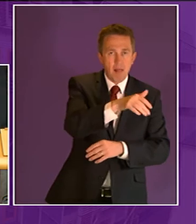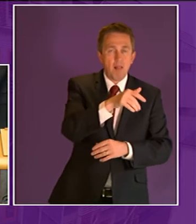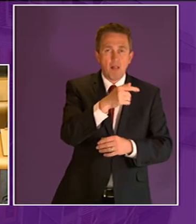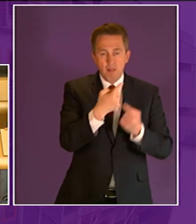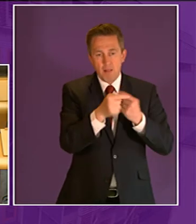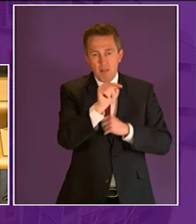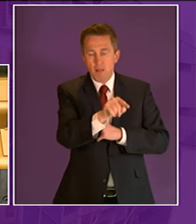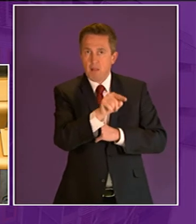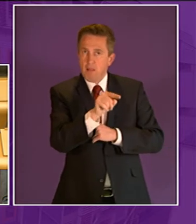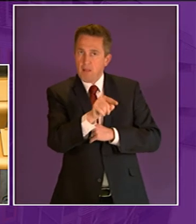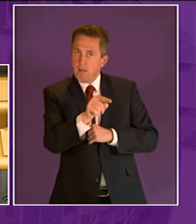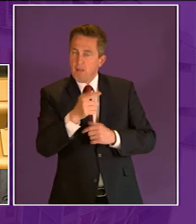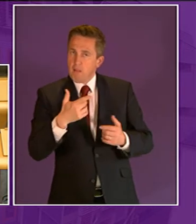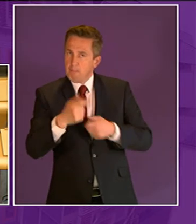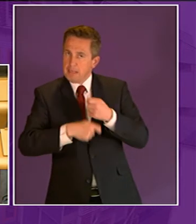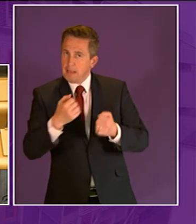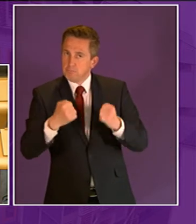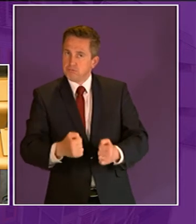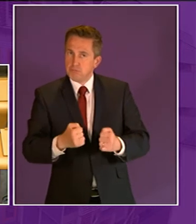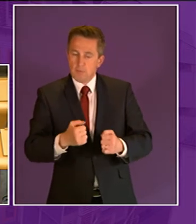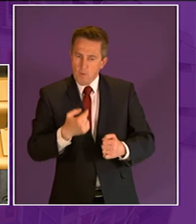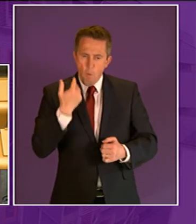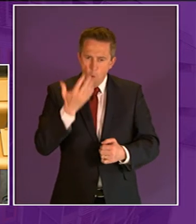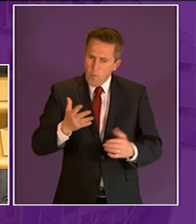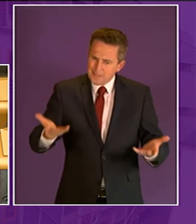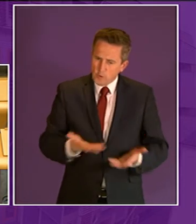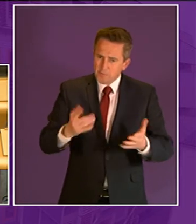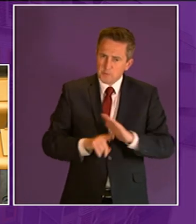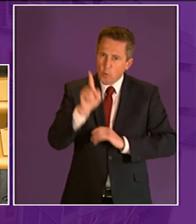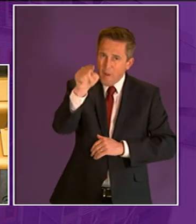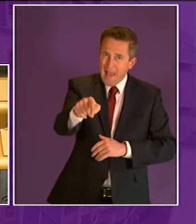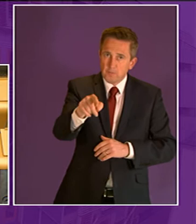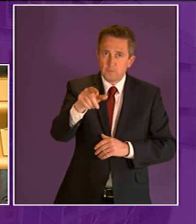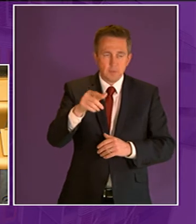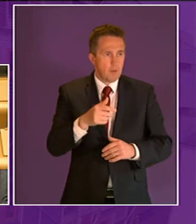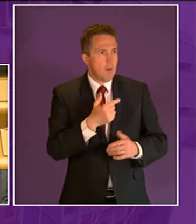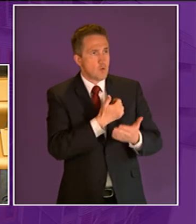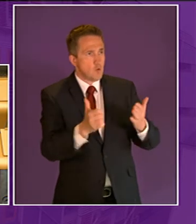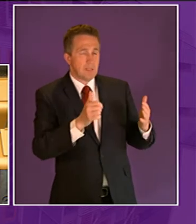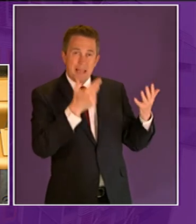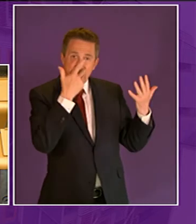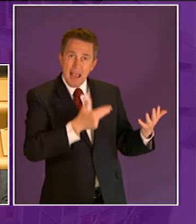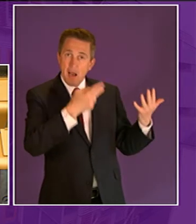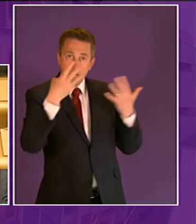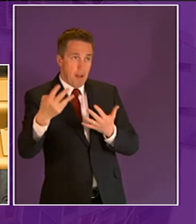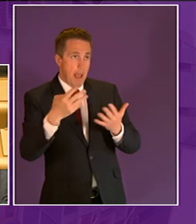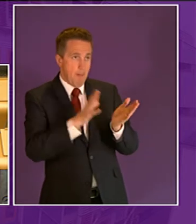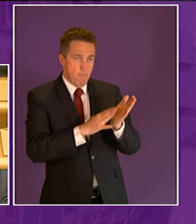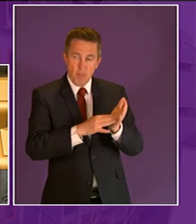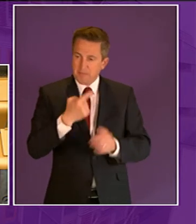fostered resilience and being constantly encouraged to get out from under my mother's feet aged nine or ten sometimes being